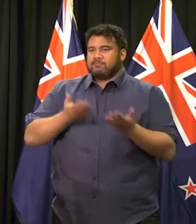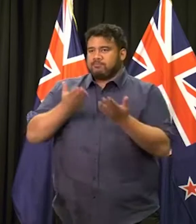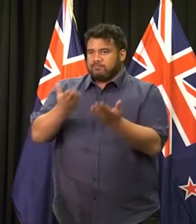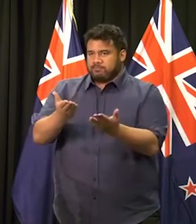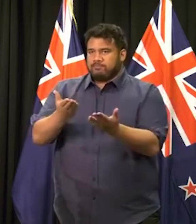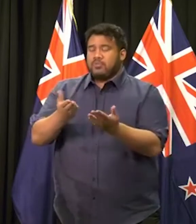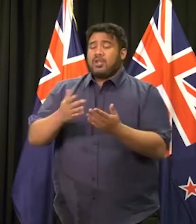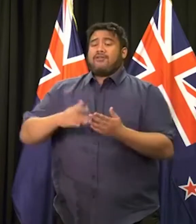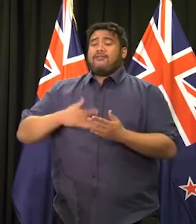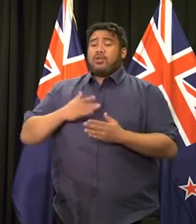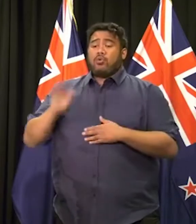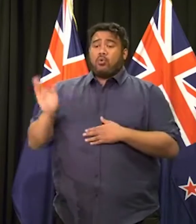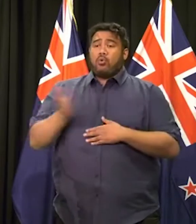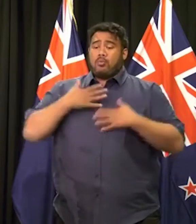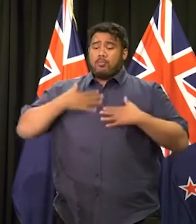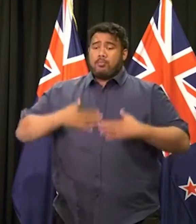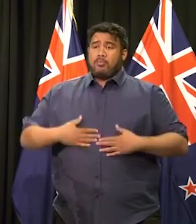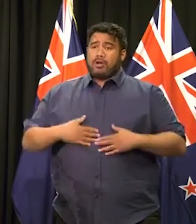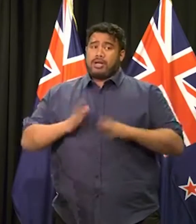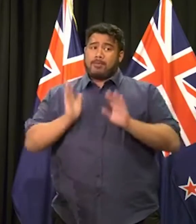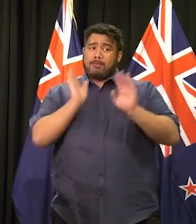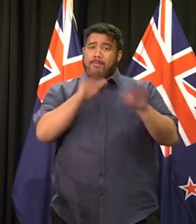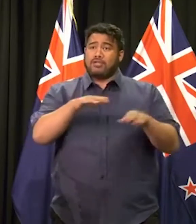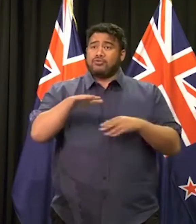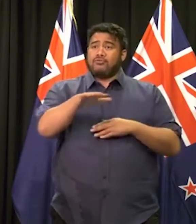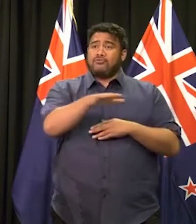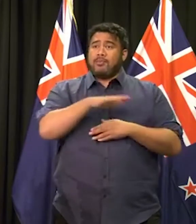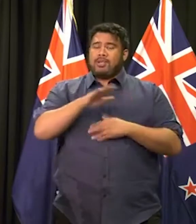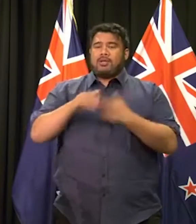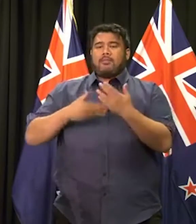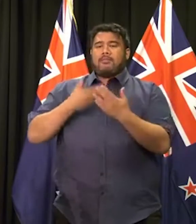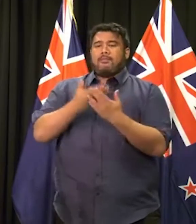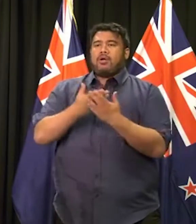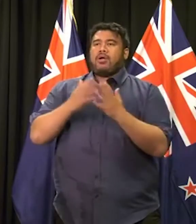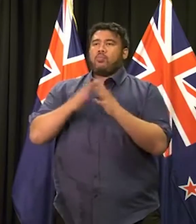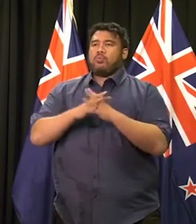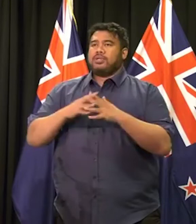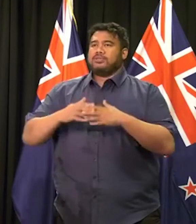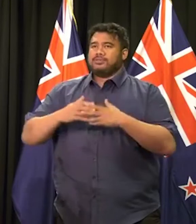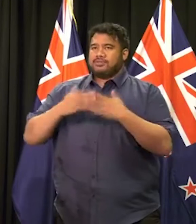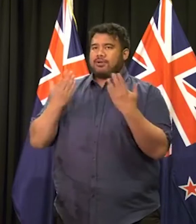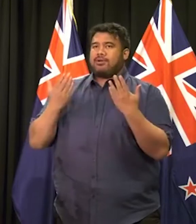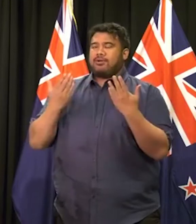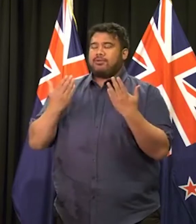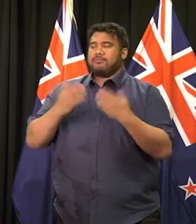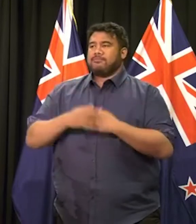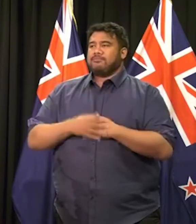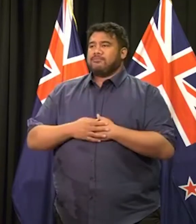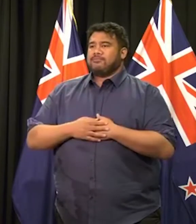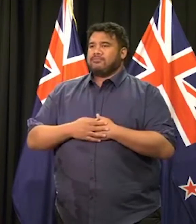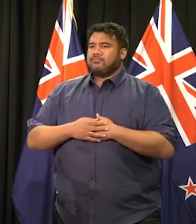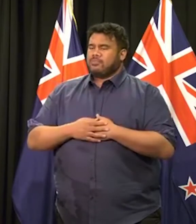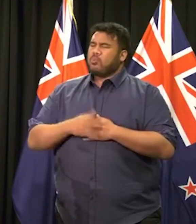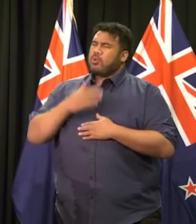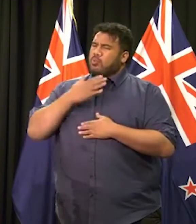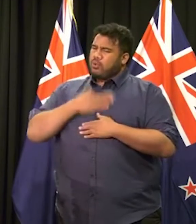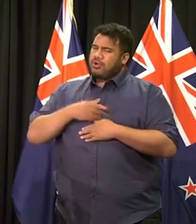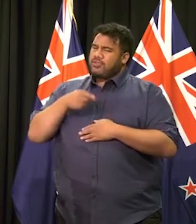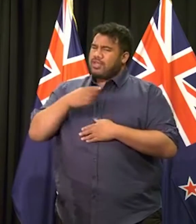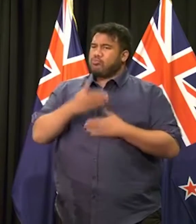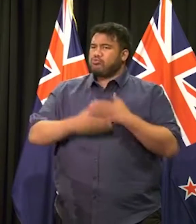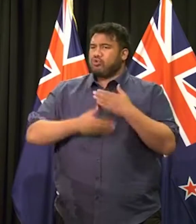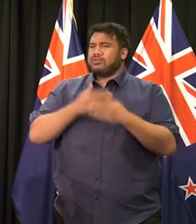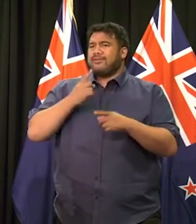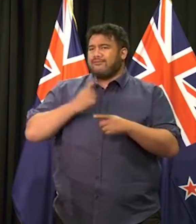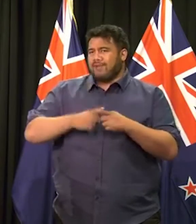bodies will be returned to families by Wednesday. To help ensure this happens as quickly as possible, we are